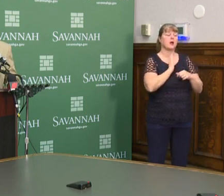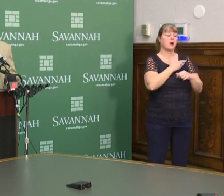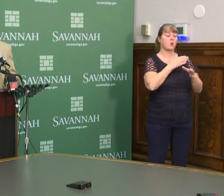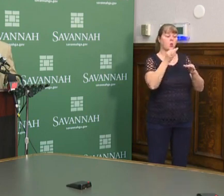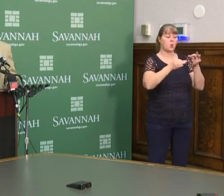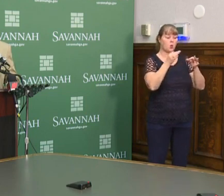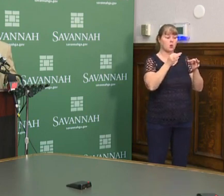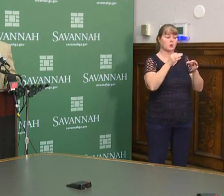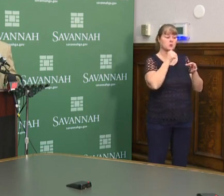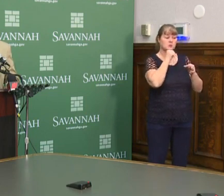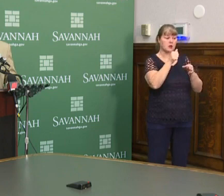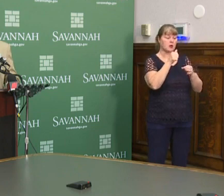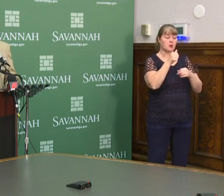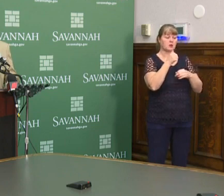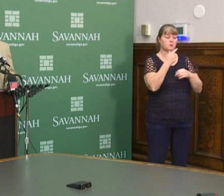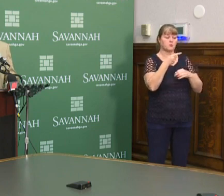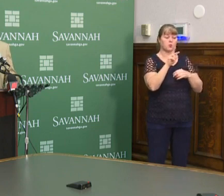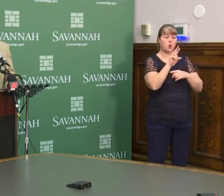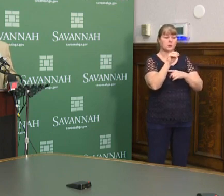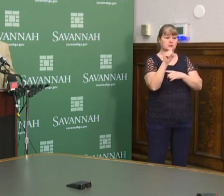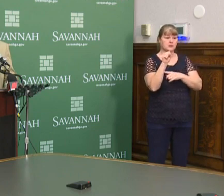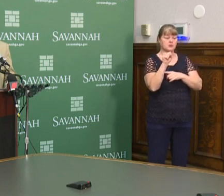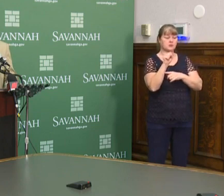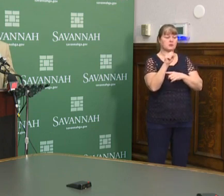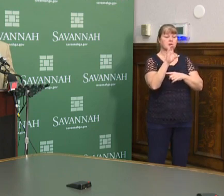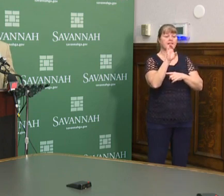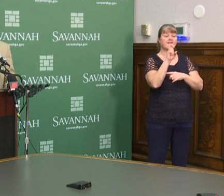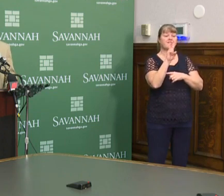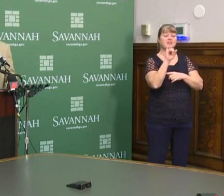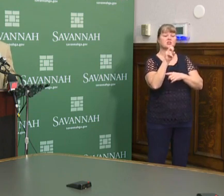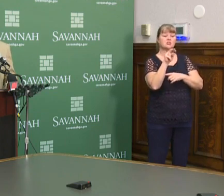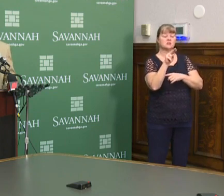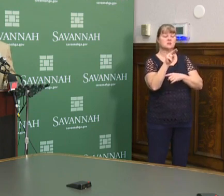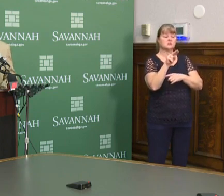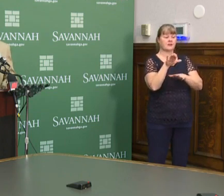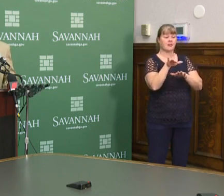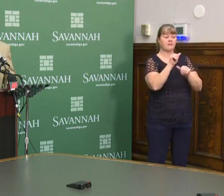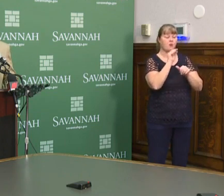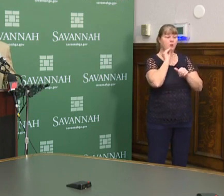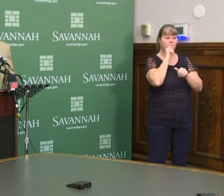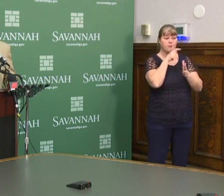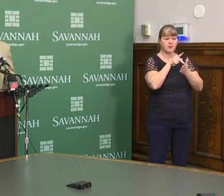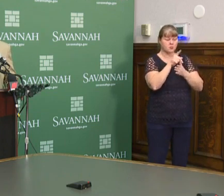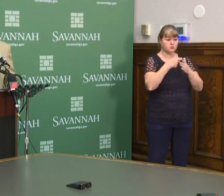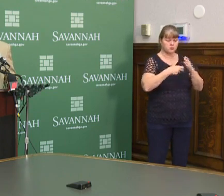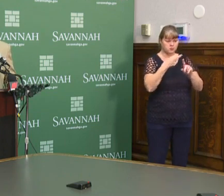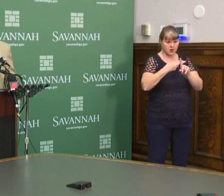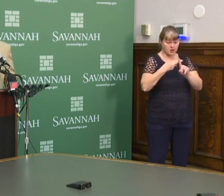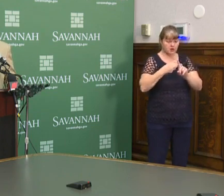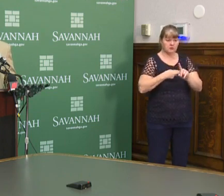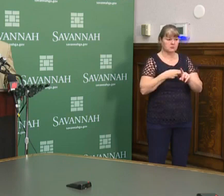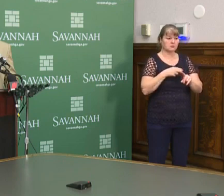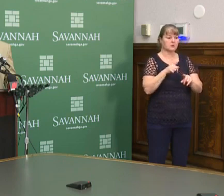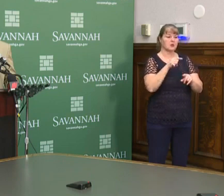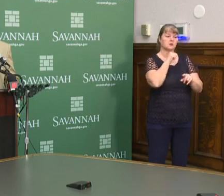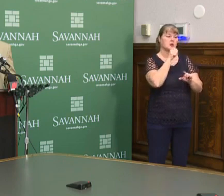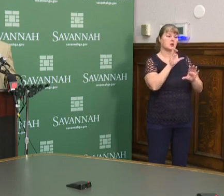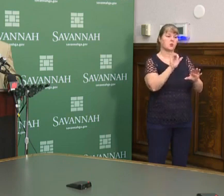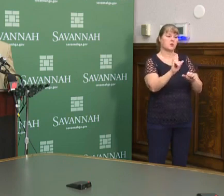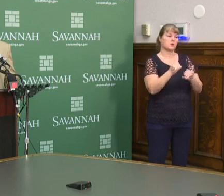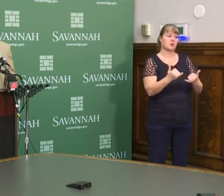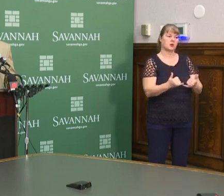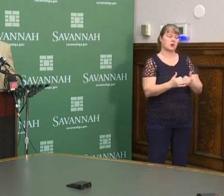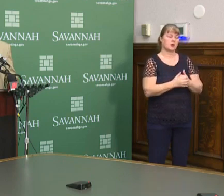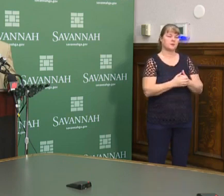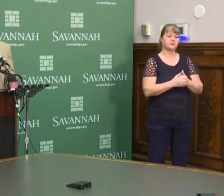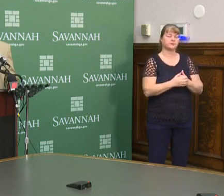court is not processing any evictions at this time. And our sheriff has indicated that he is not performing any evictions at